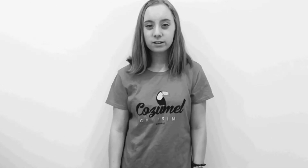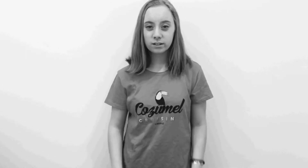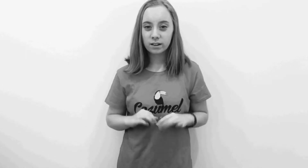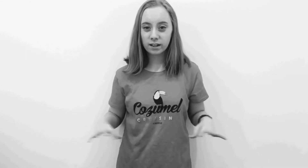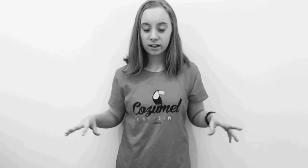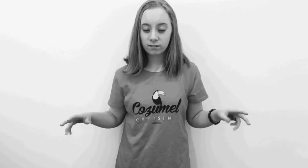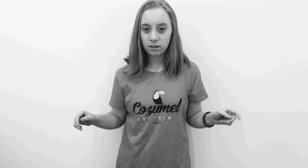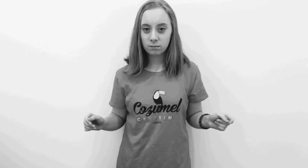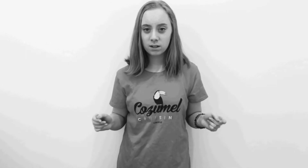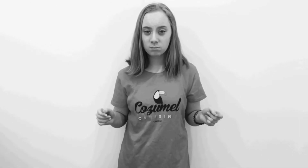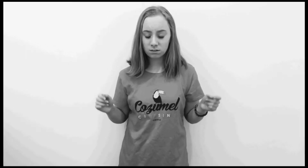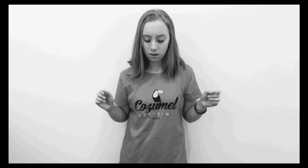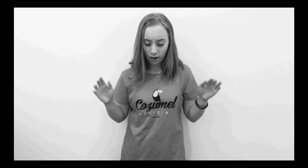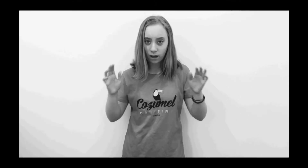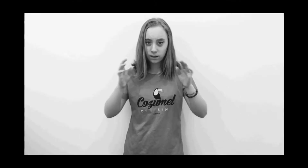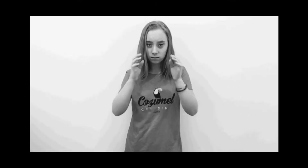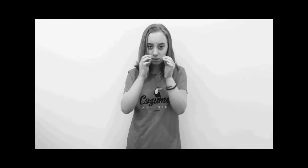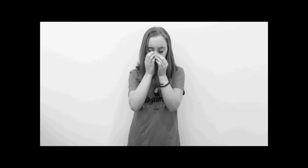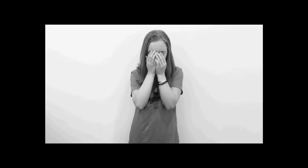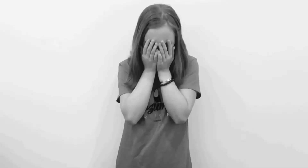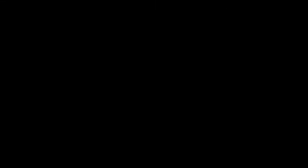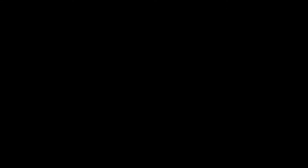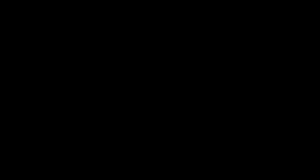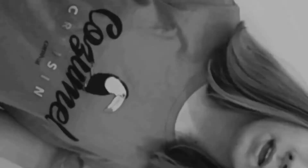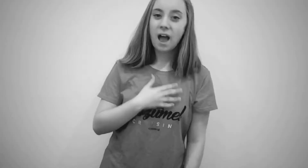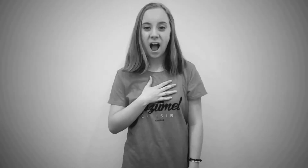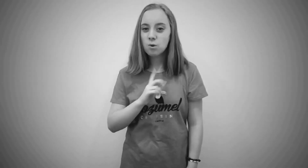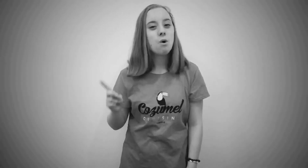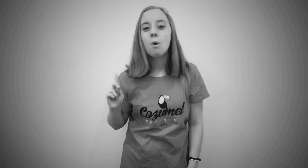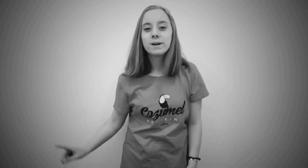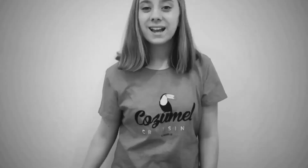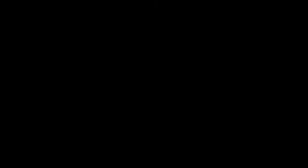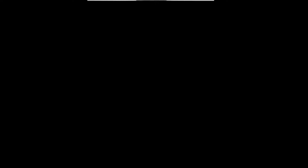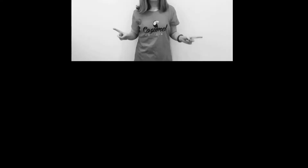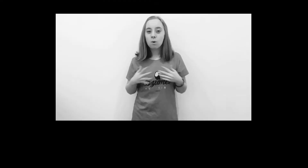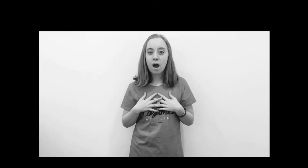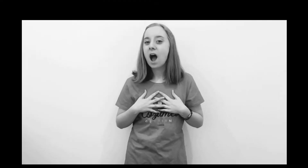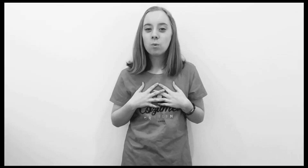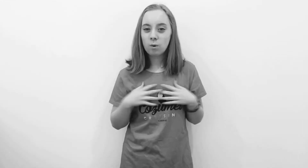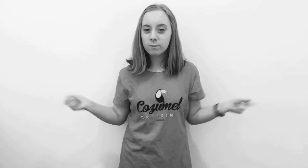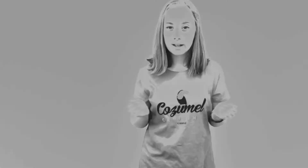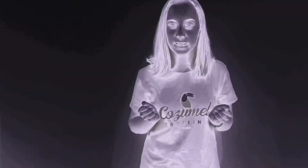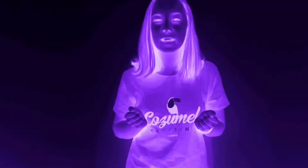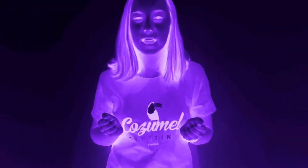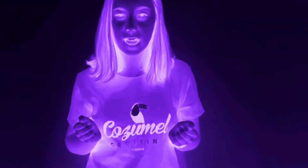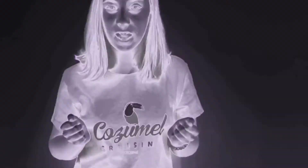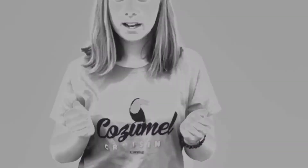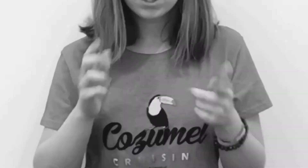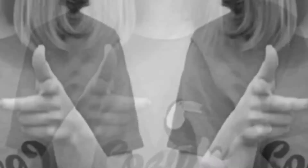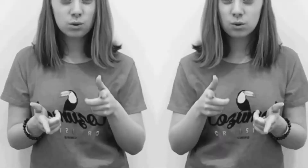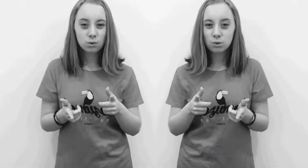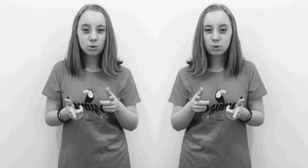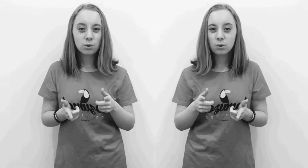to leave me behind I won't be, no I won't be like you